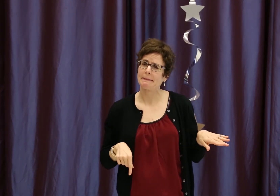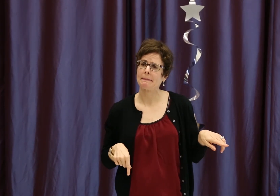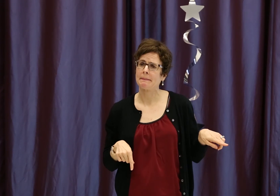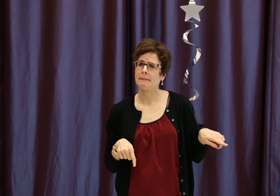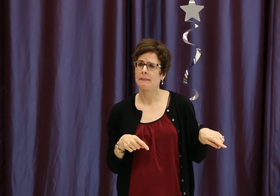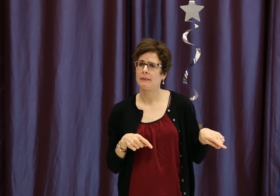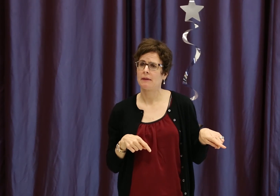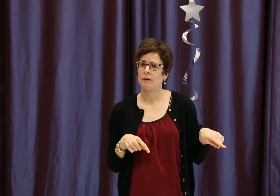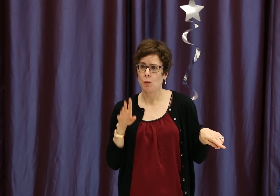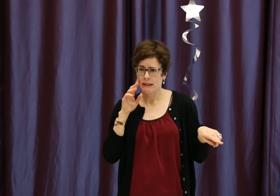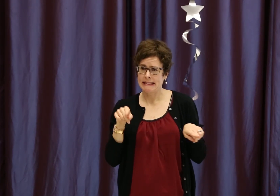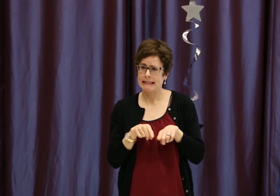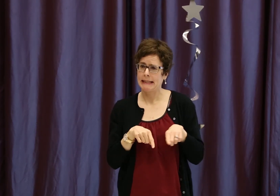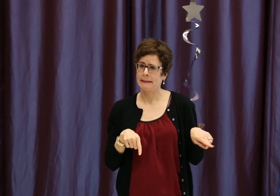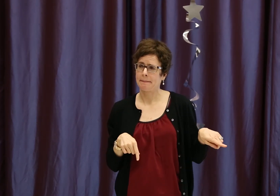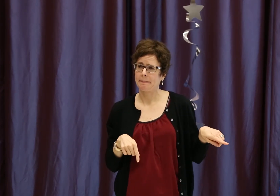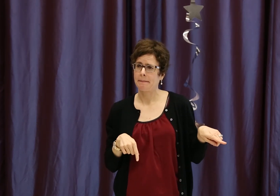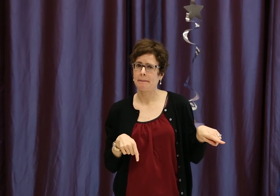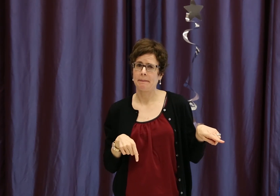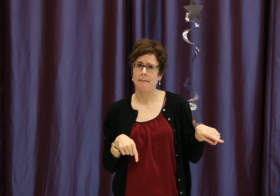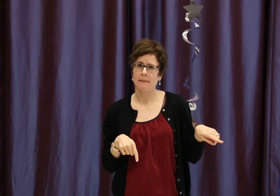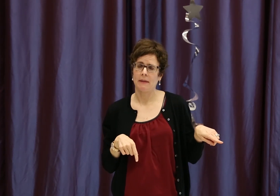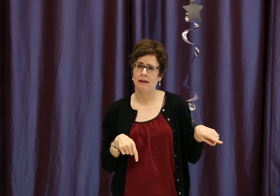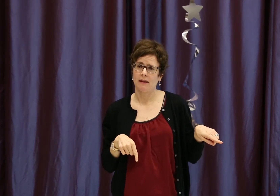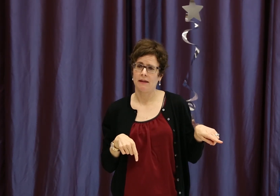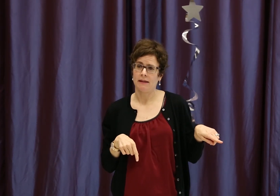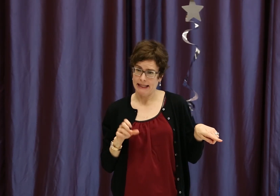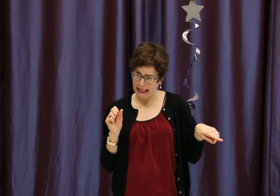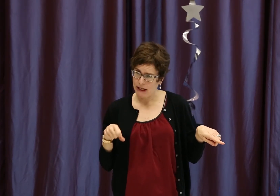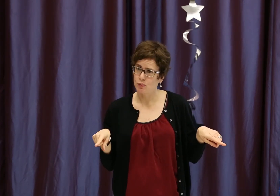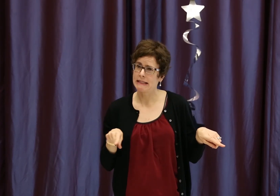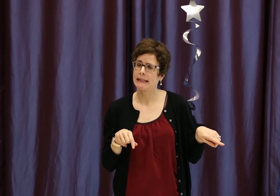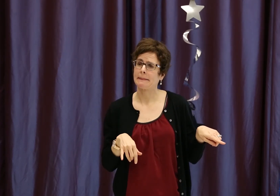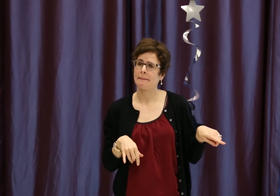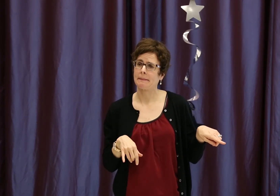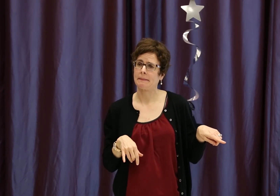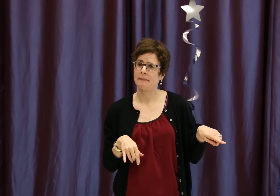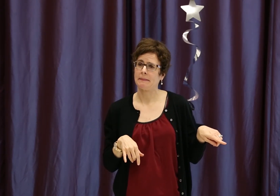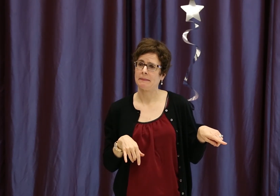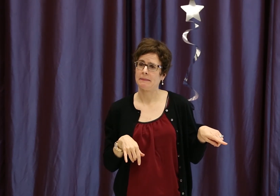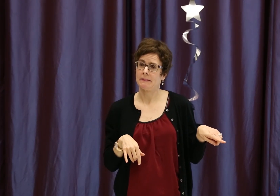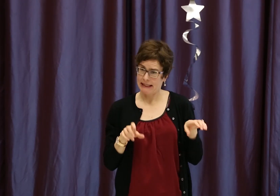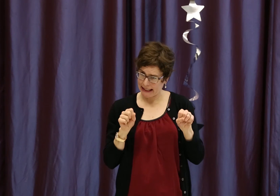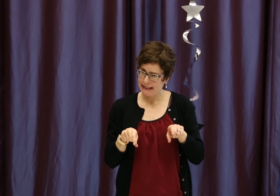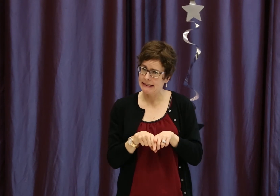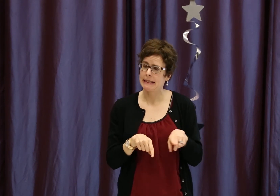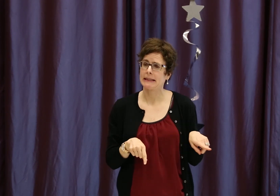-depth explanation. But will your deaf child be able to receive the same information as your hearing children?